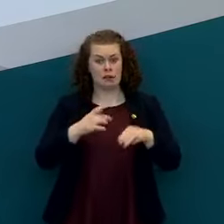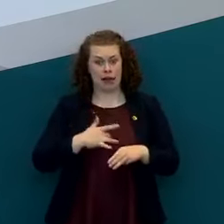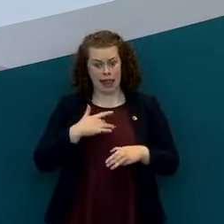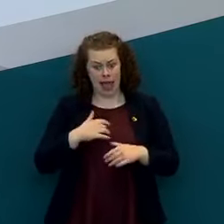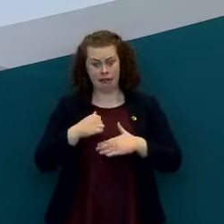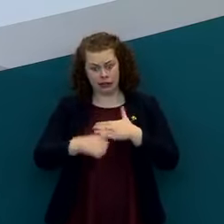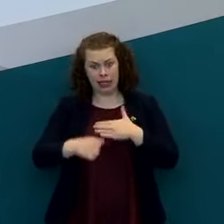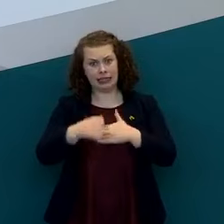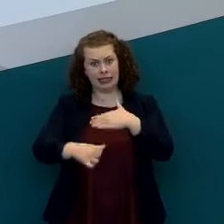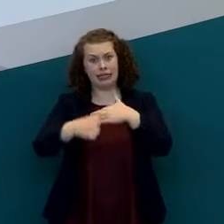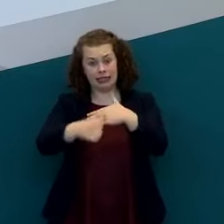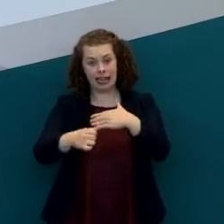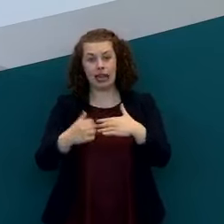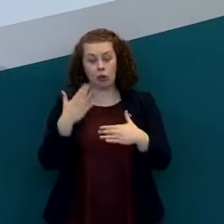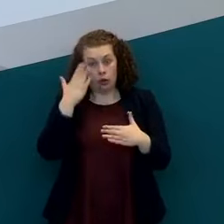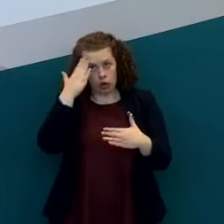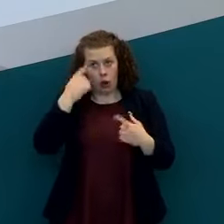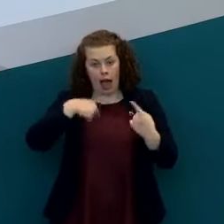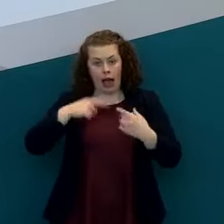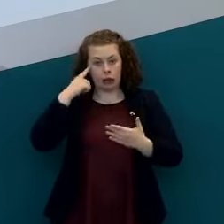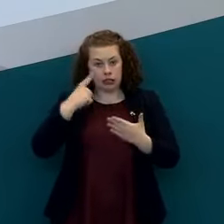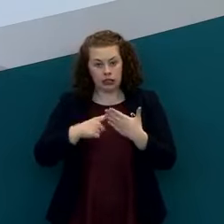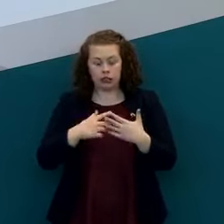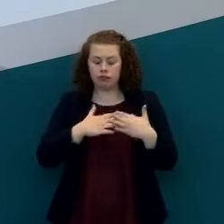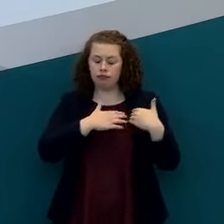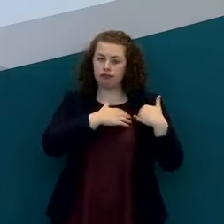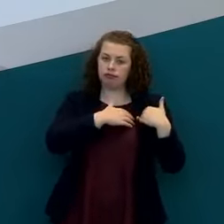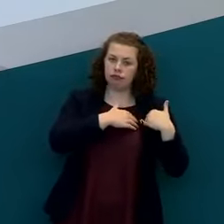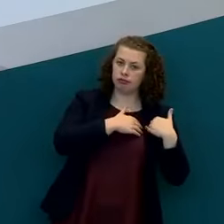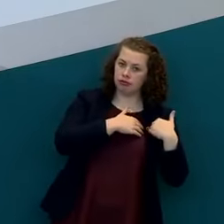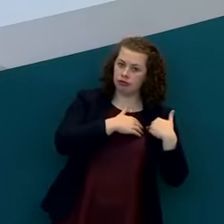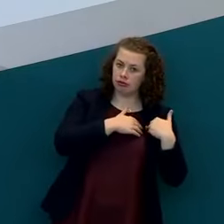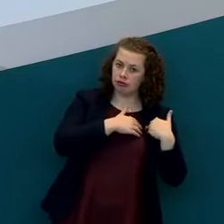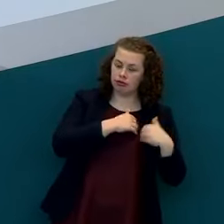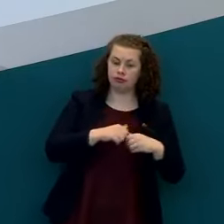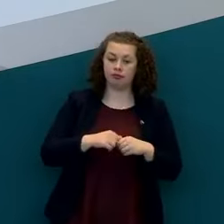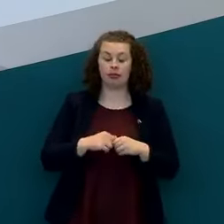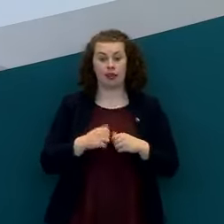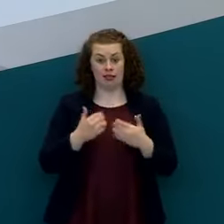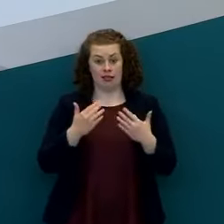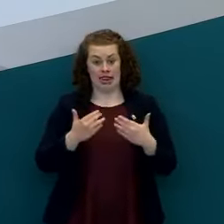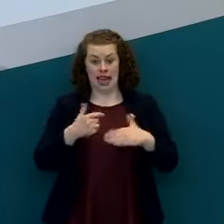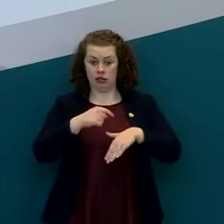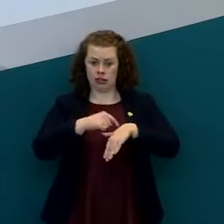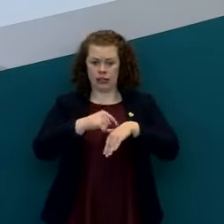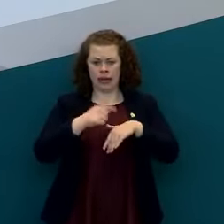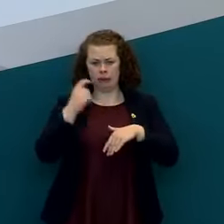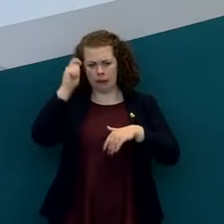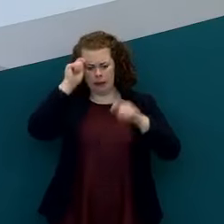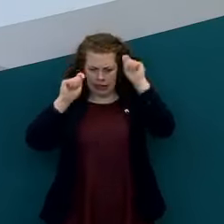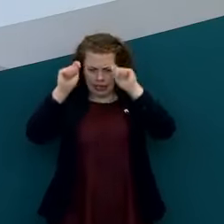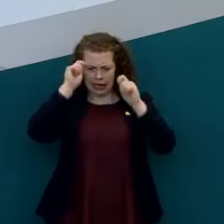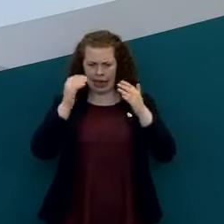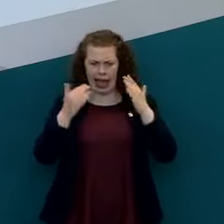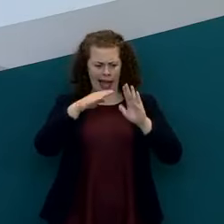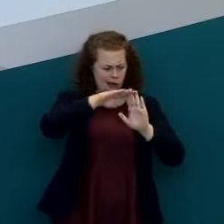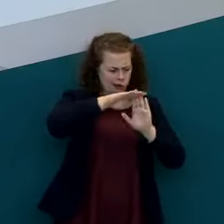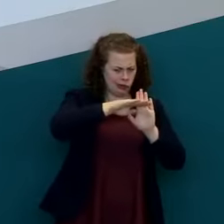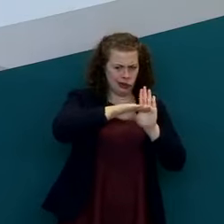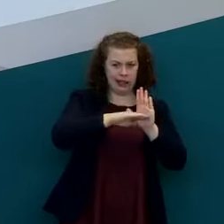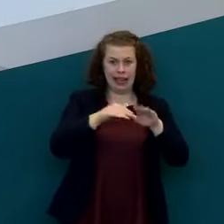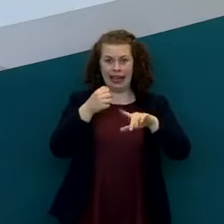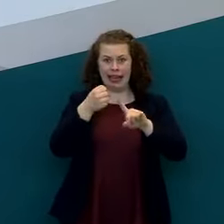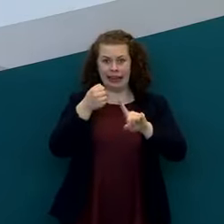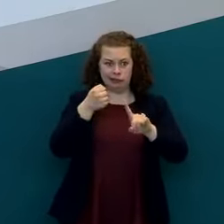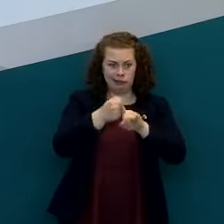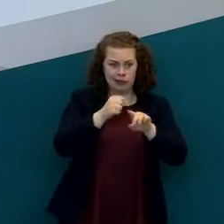weighs very heavily on us as we move into a situation as we contemplate the ongoing impact of these measures contemplate potential